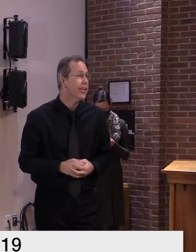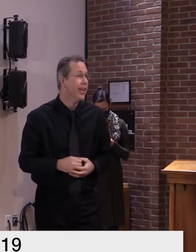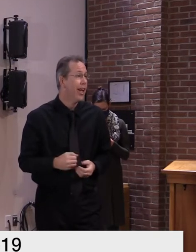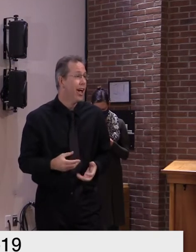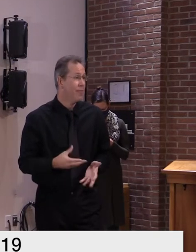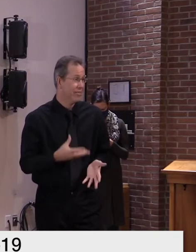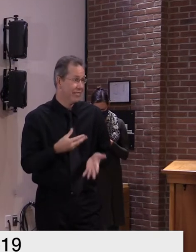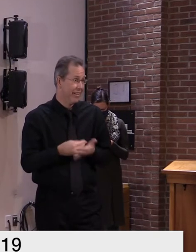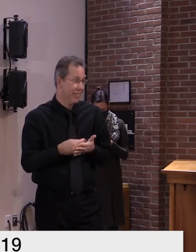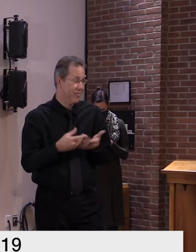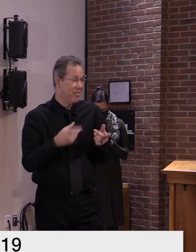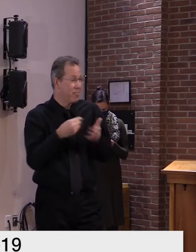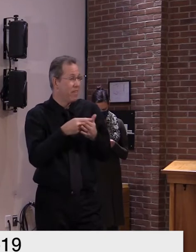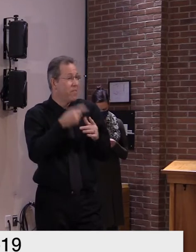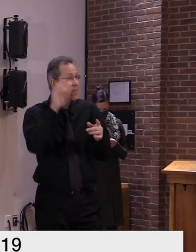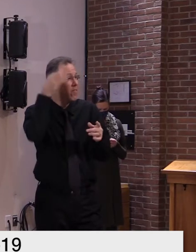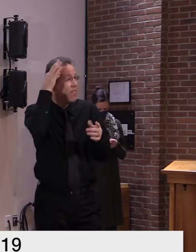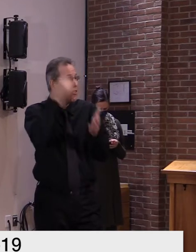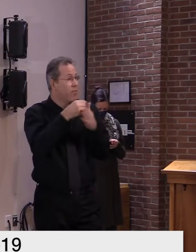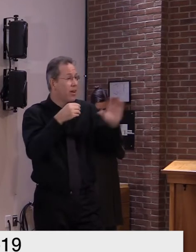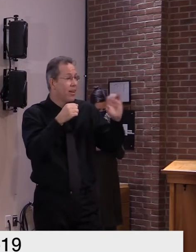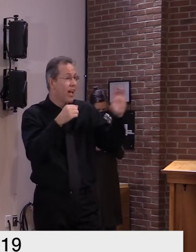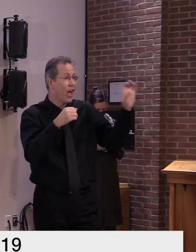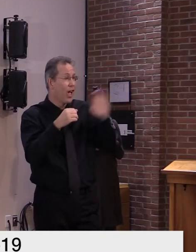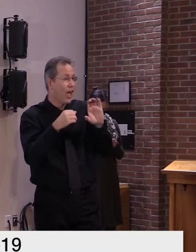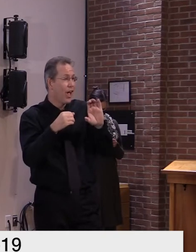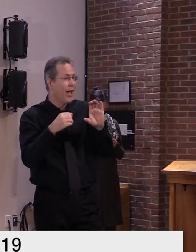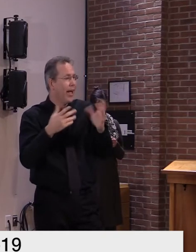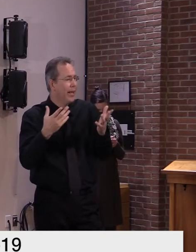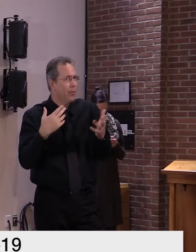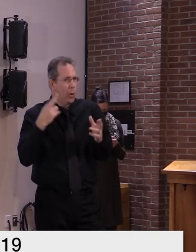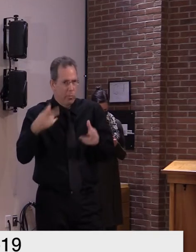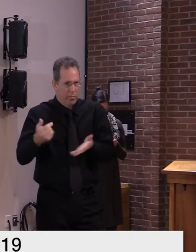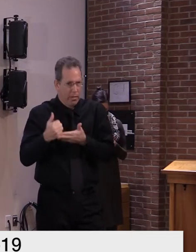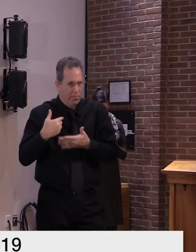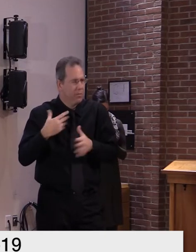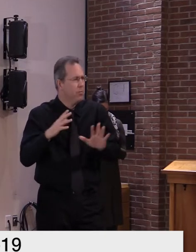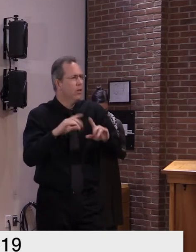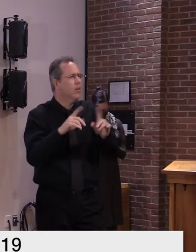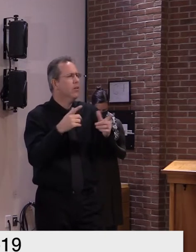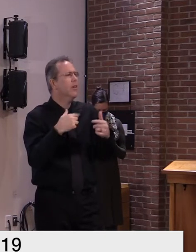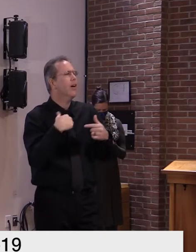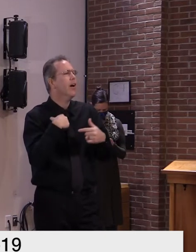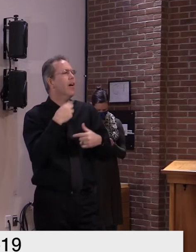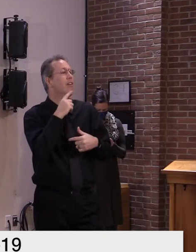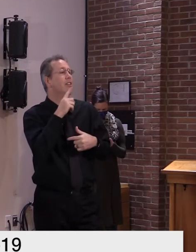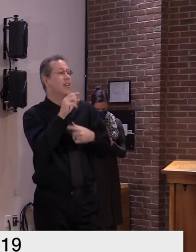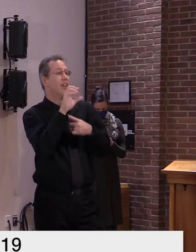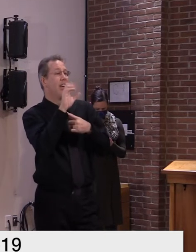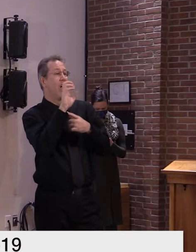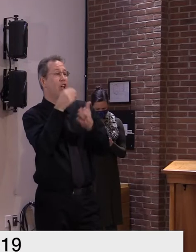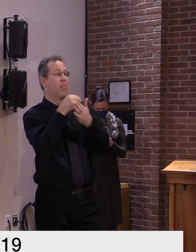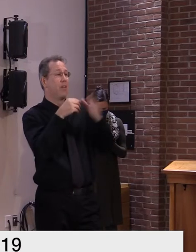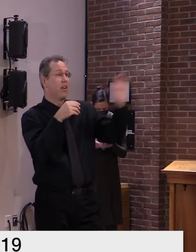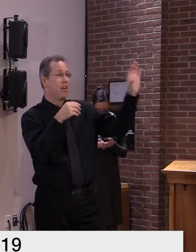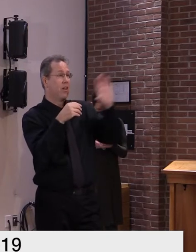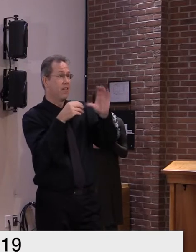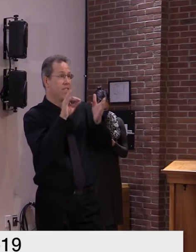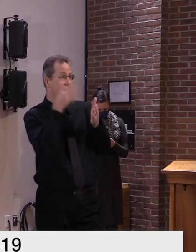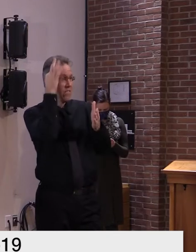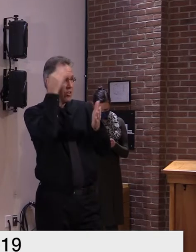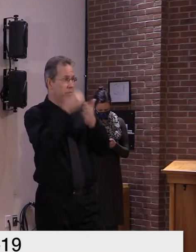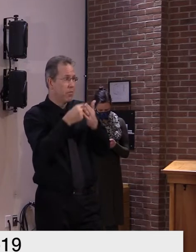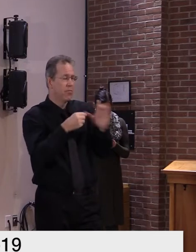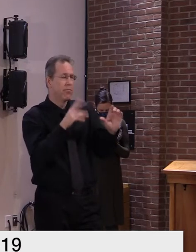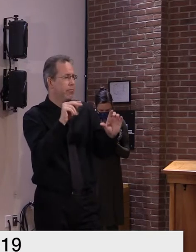to help me out uh this will not be cares act uh money that uh we'll do be doing